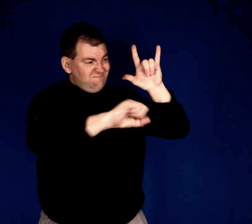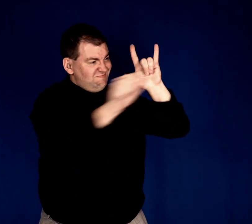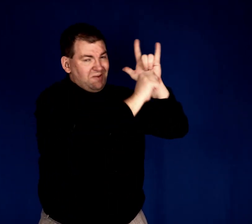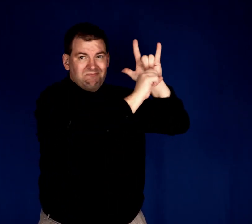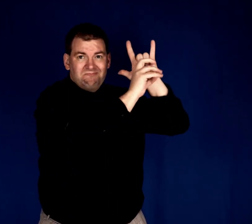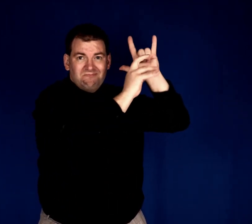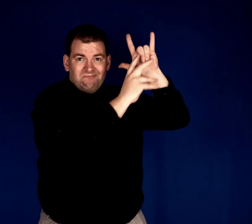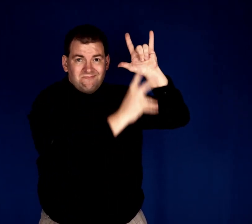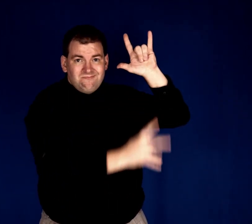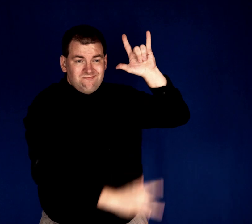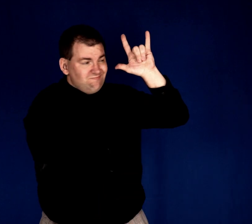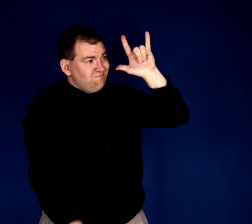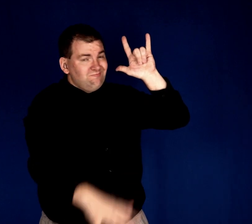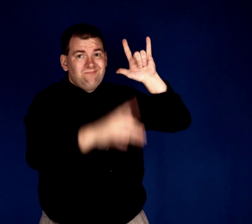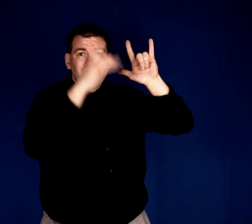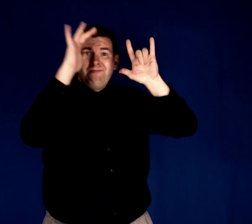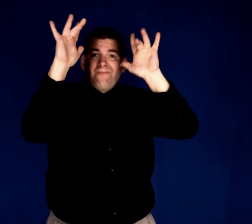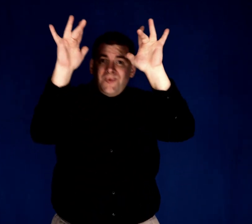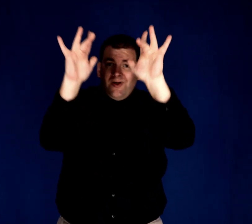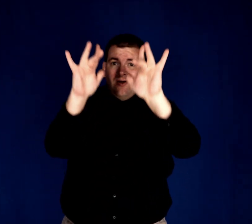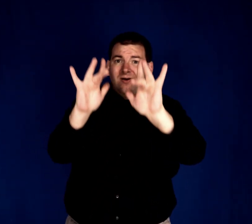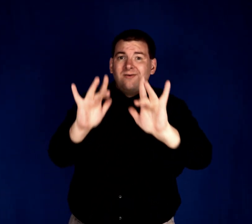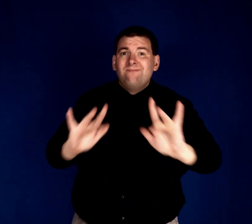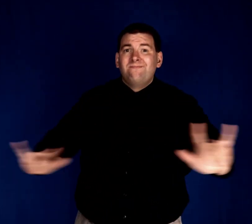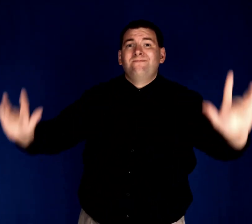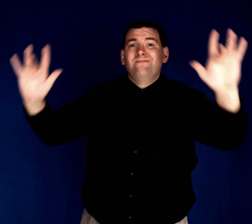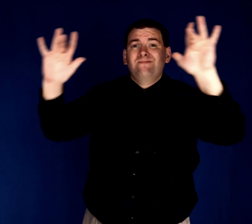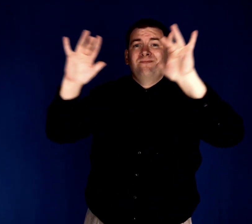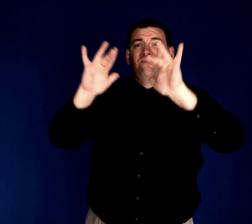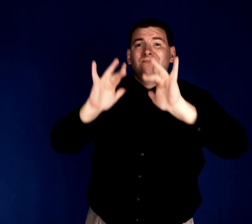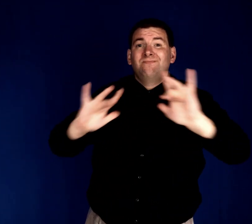the price for mercy